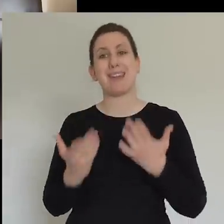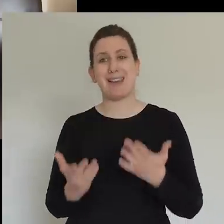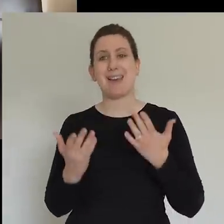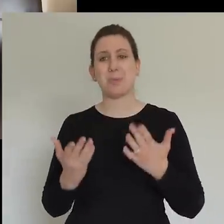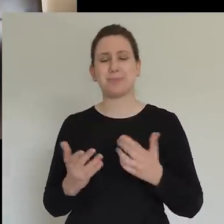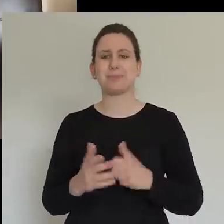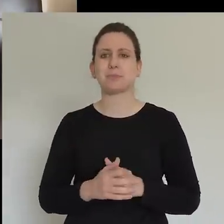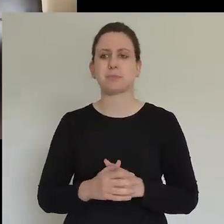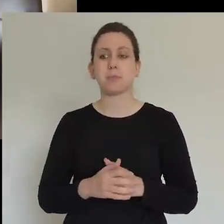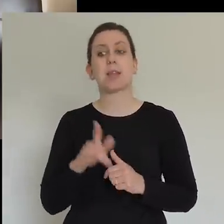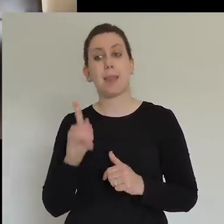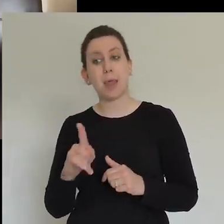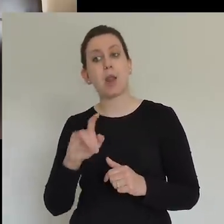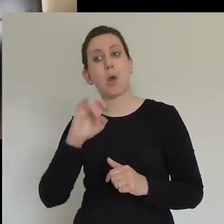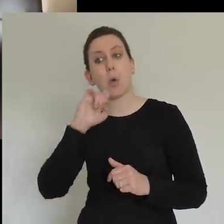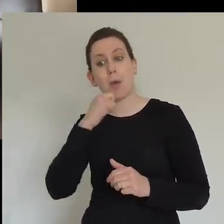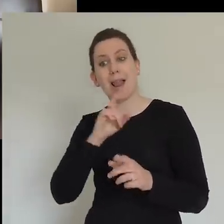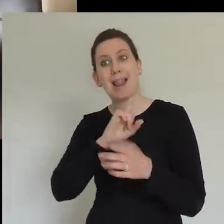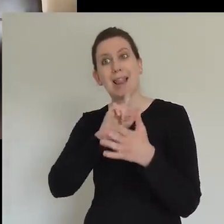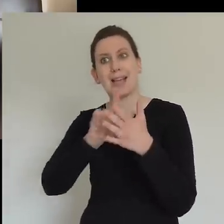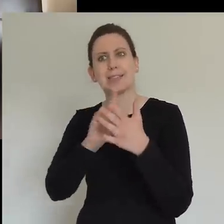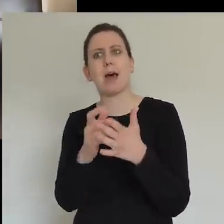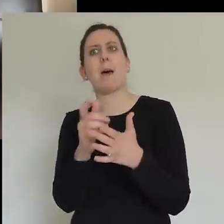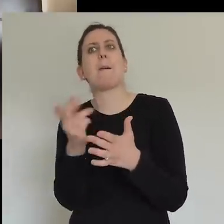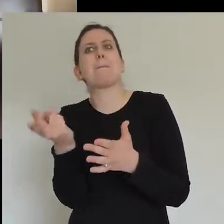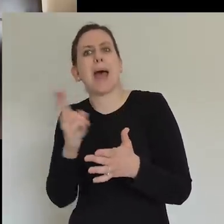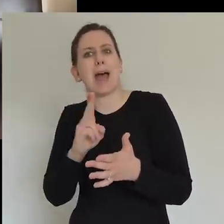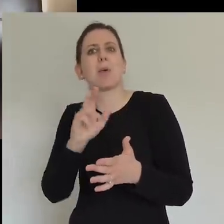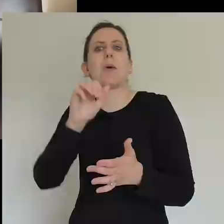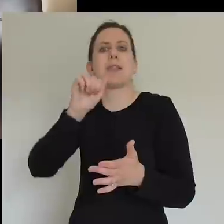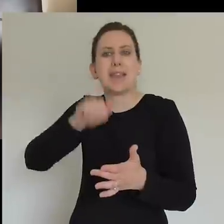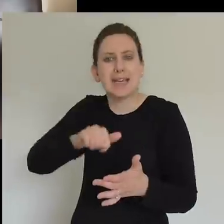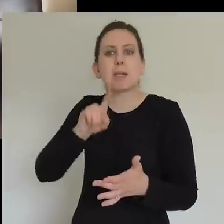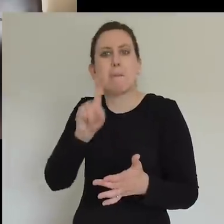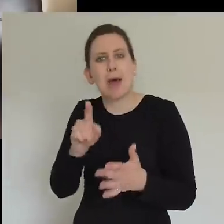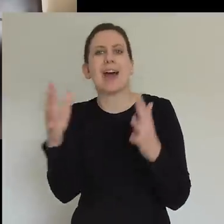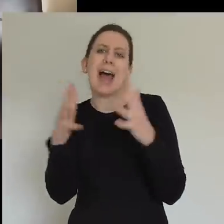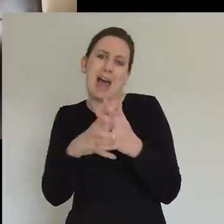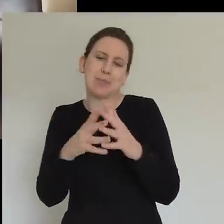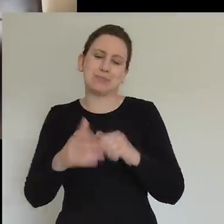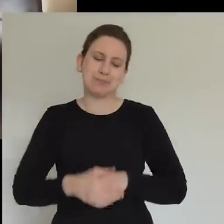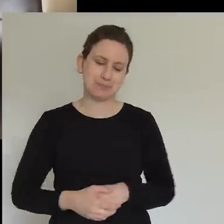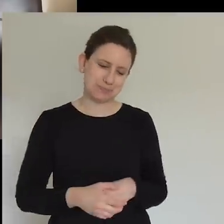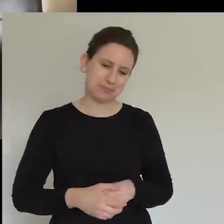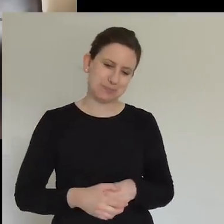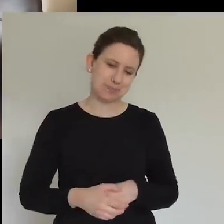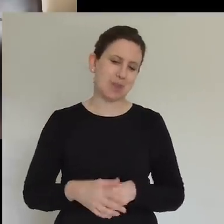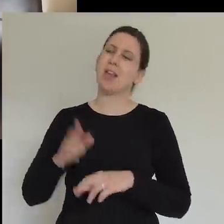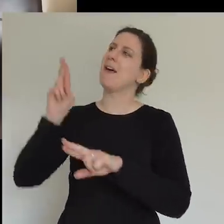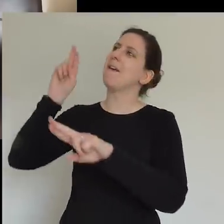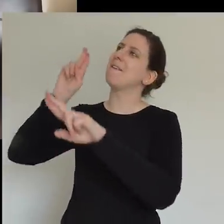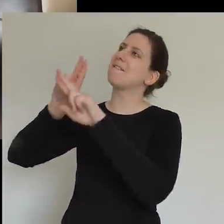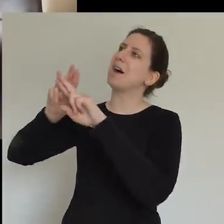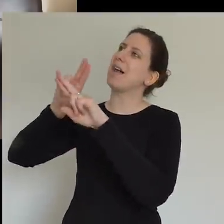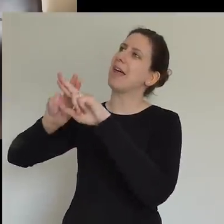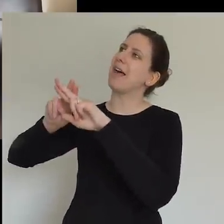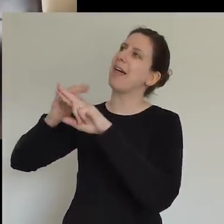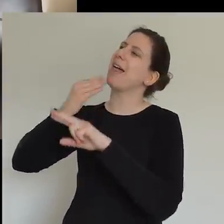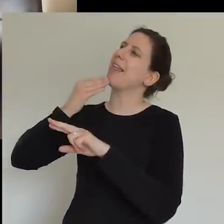with the Yes But Hows. Father, we just thank you. We thank you for the power of your Holy Spirit. We thank you